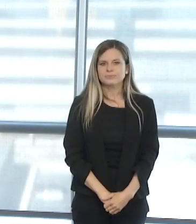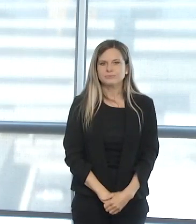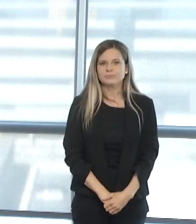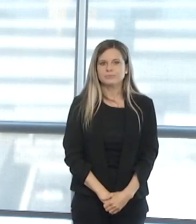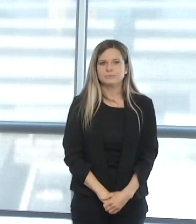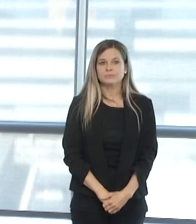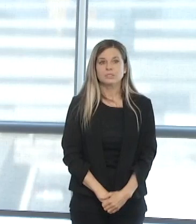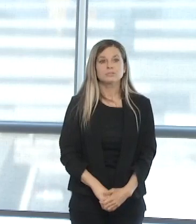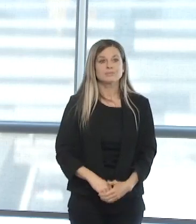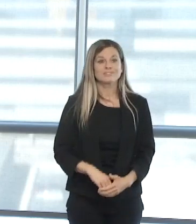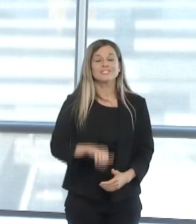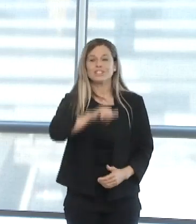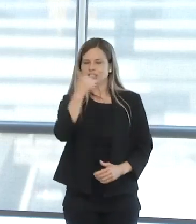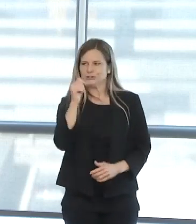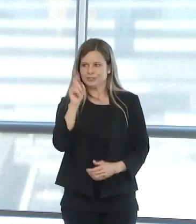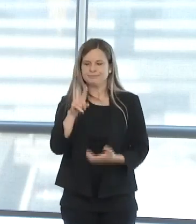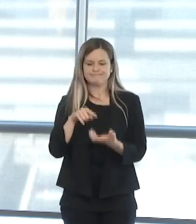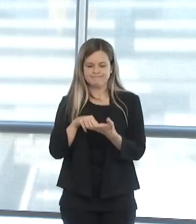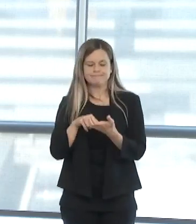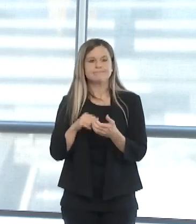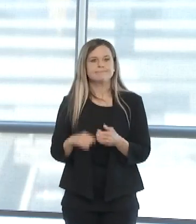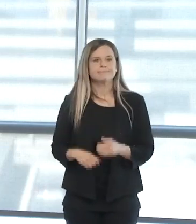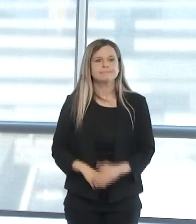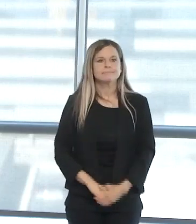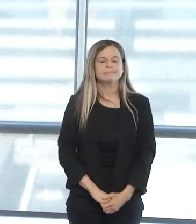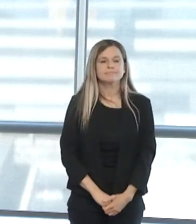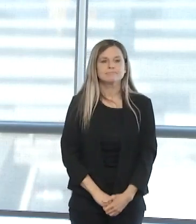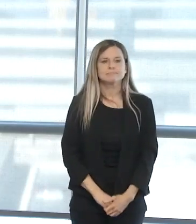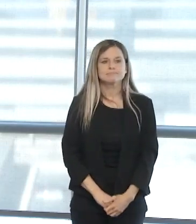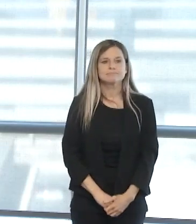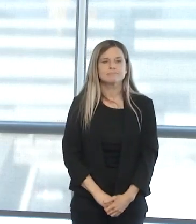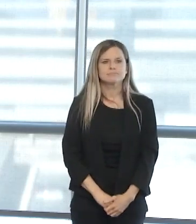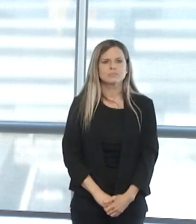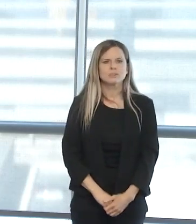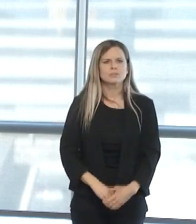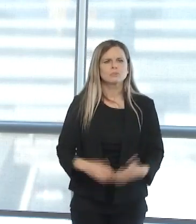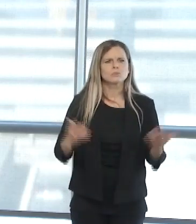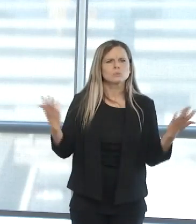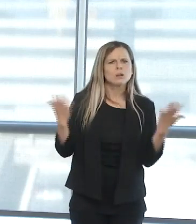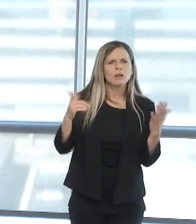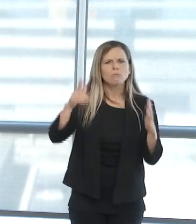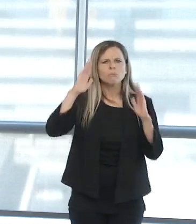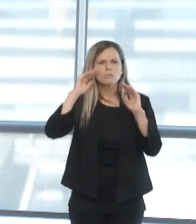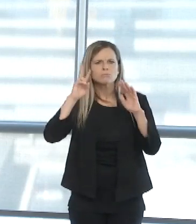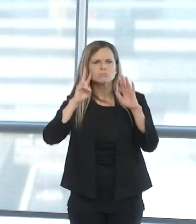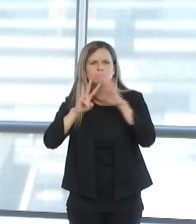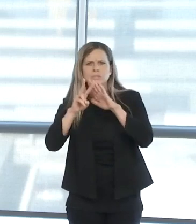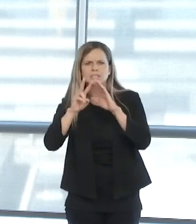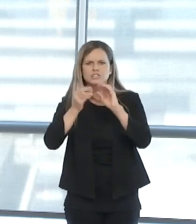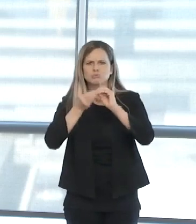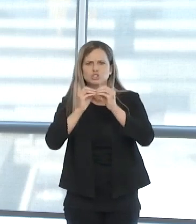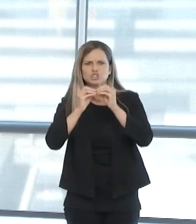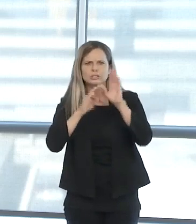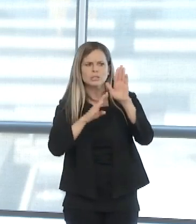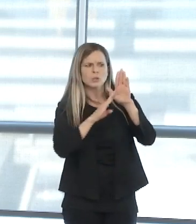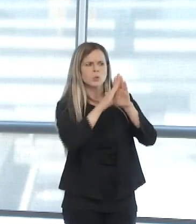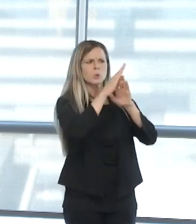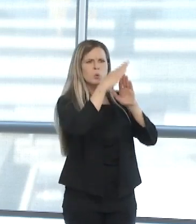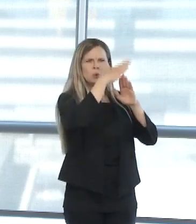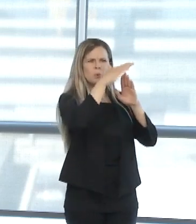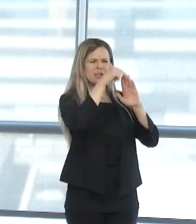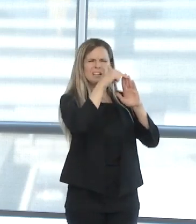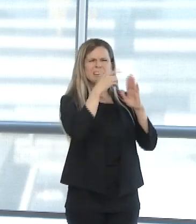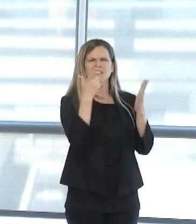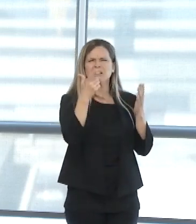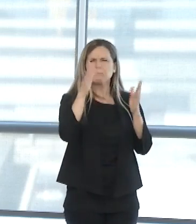Another question is around what types of range of numbers are we expecting in our modeling for the surge, and how